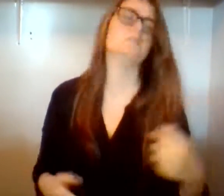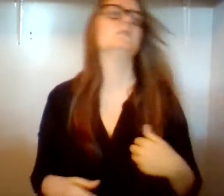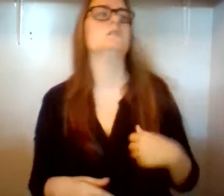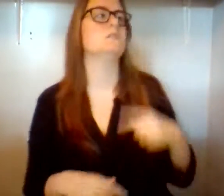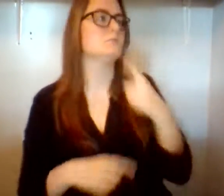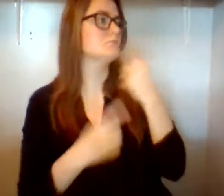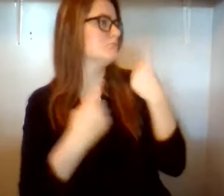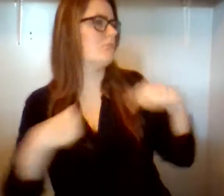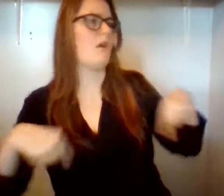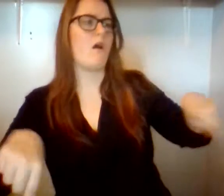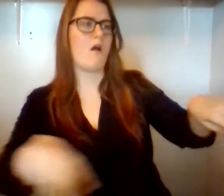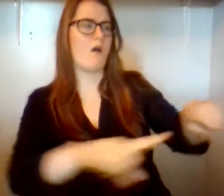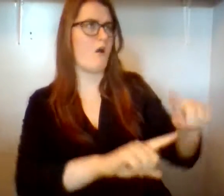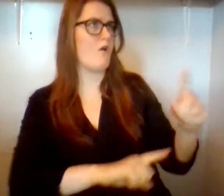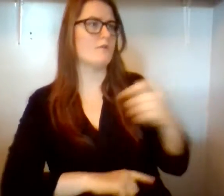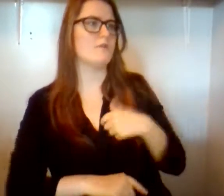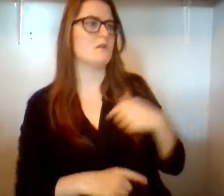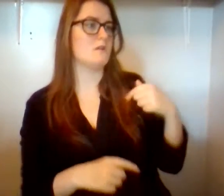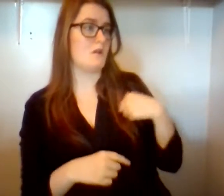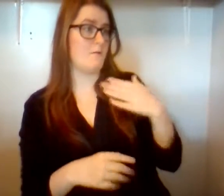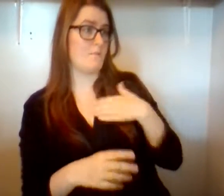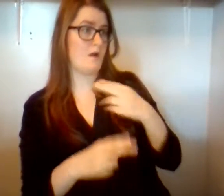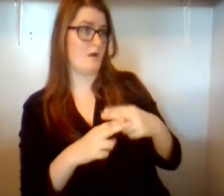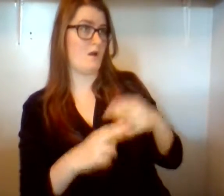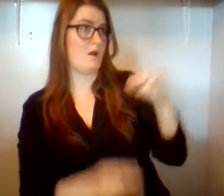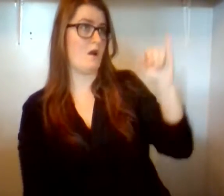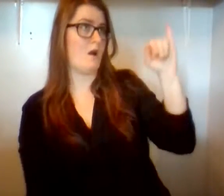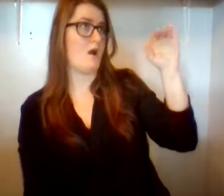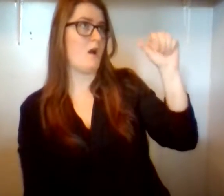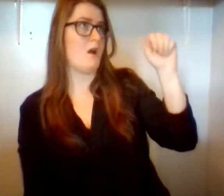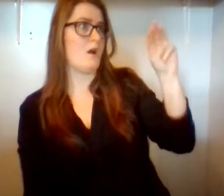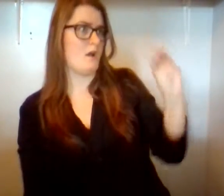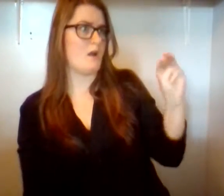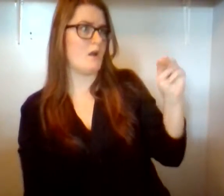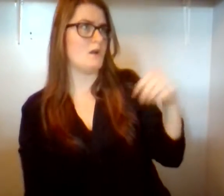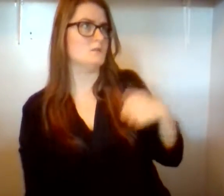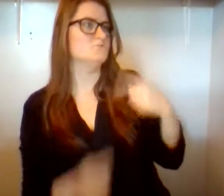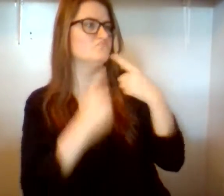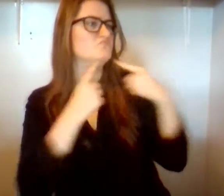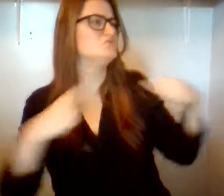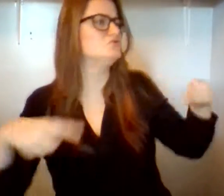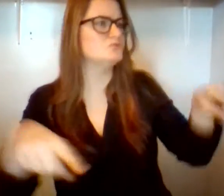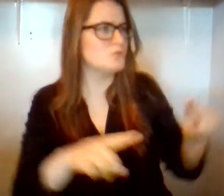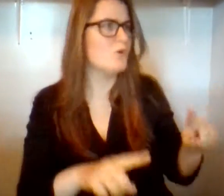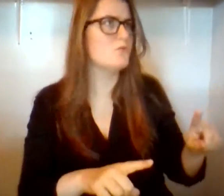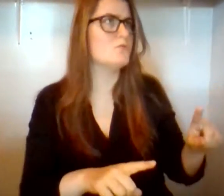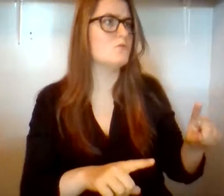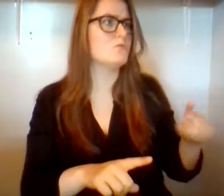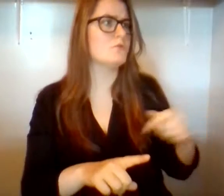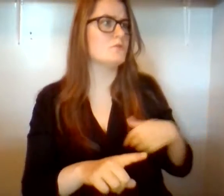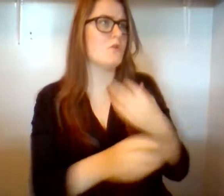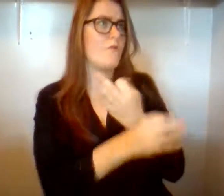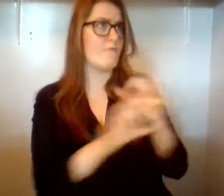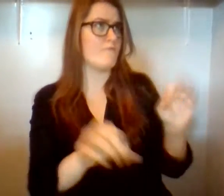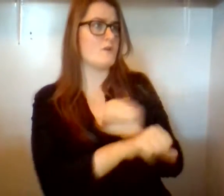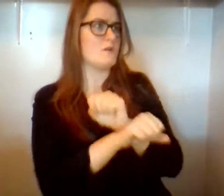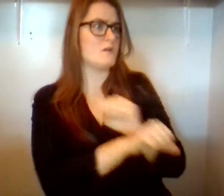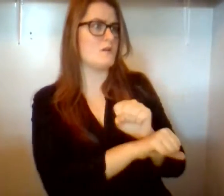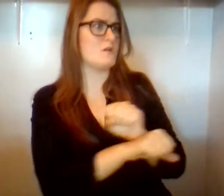promise you, they're not going to listen to me. Suddenly the flames seemed to burn even brighter. What's that in your hand?